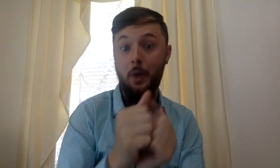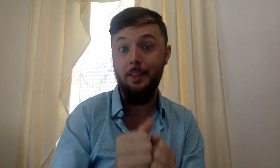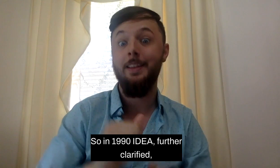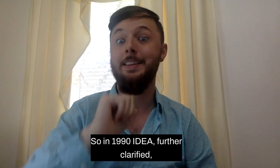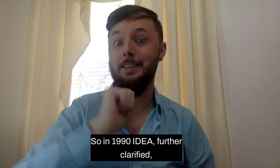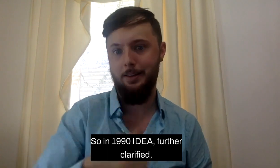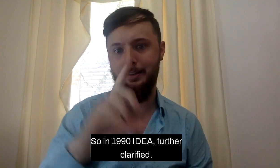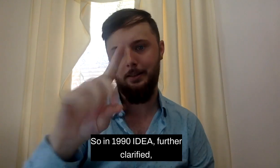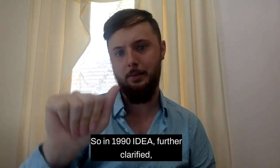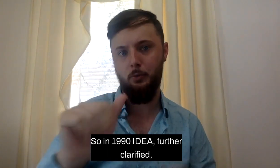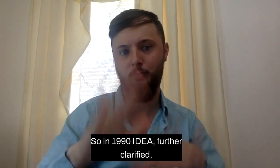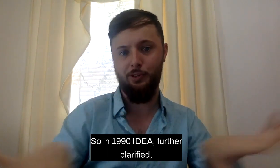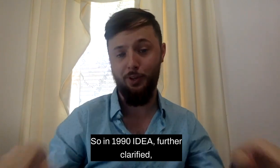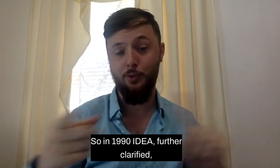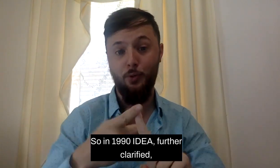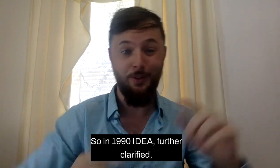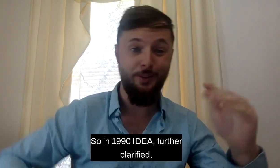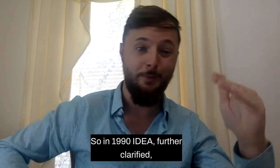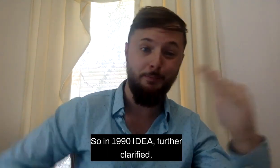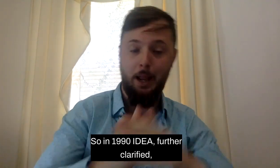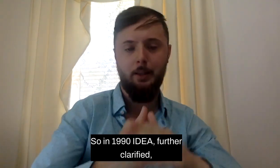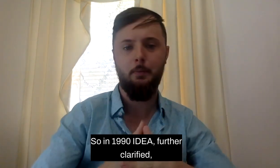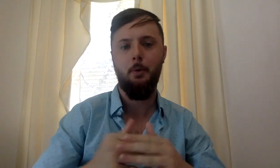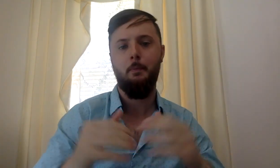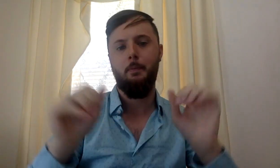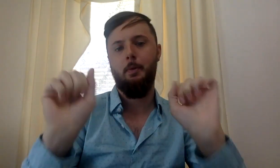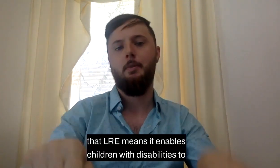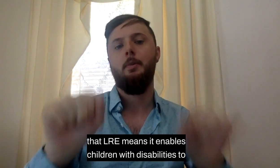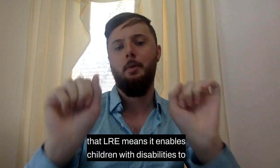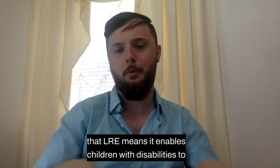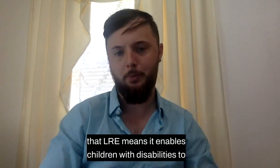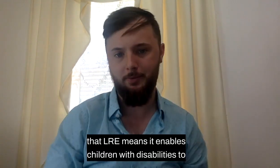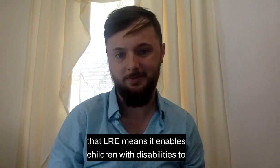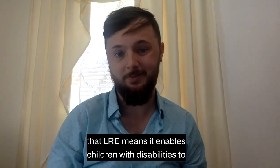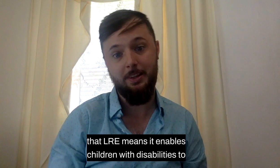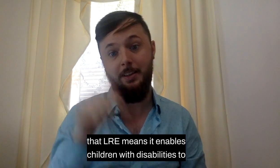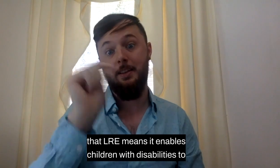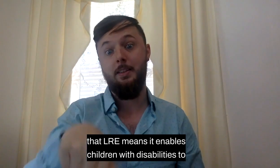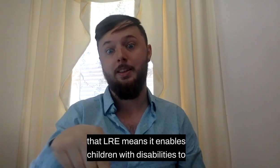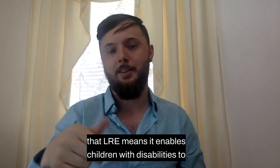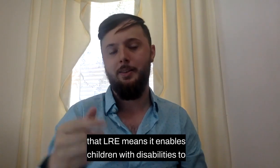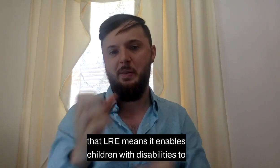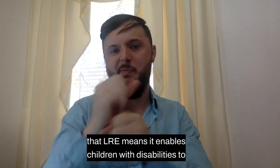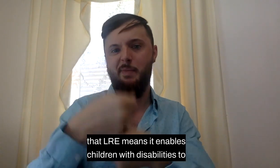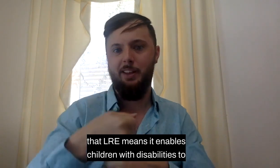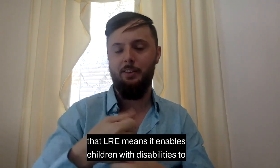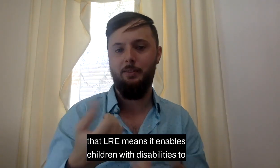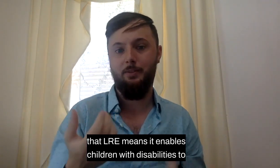So in 1990 IDEA further clarified that LRE means it enables children with disabilities to